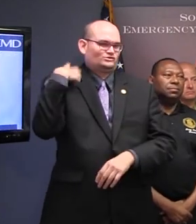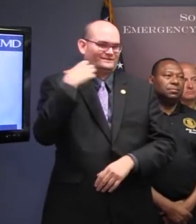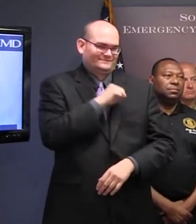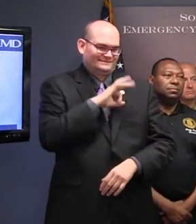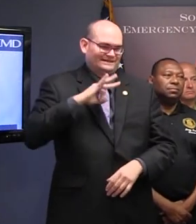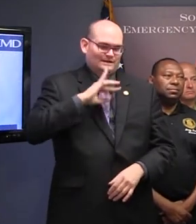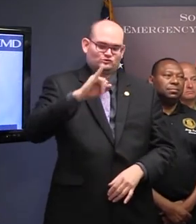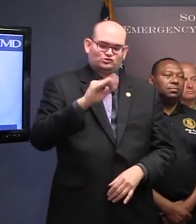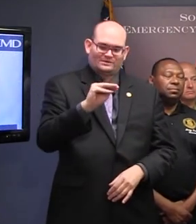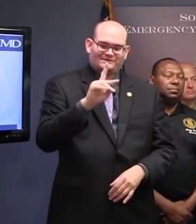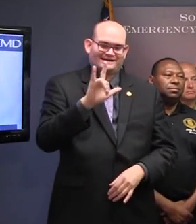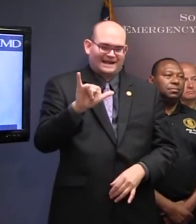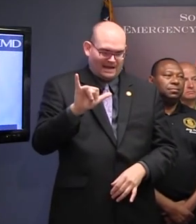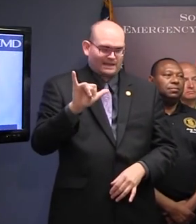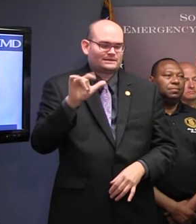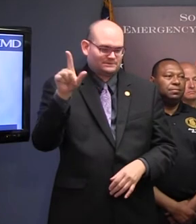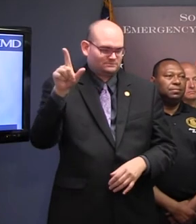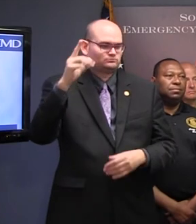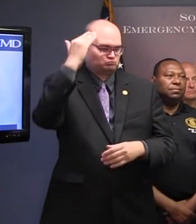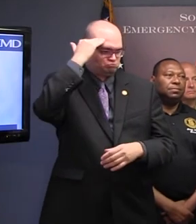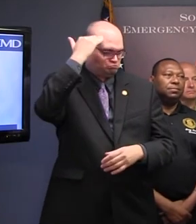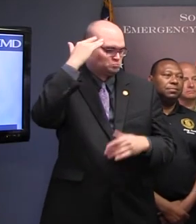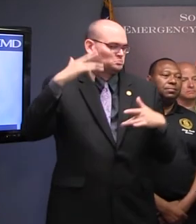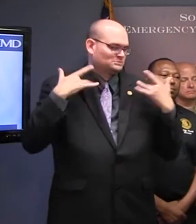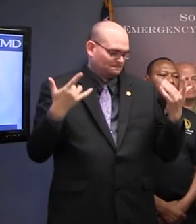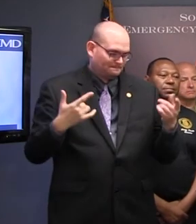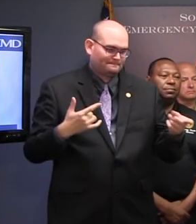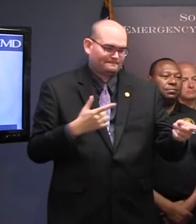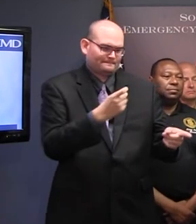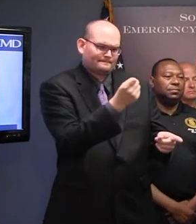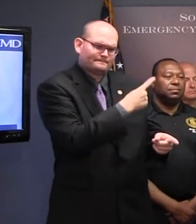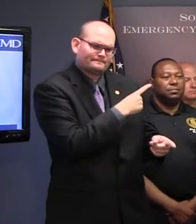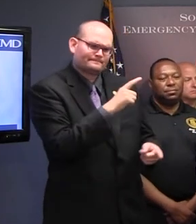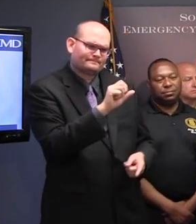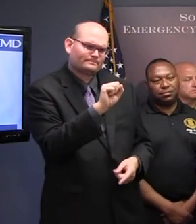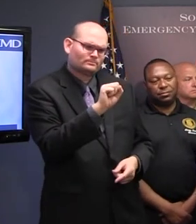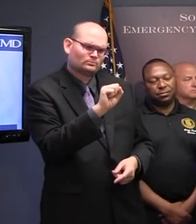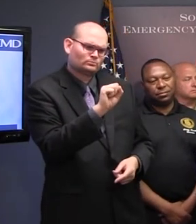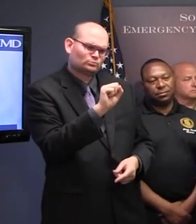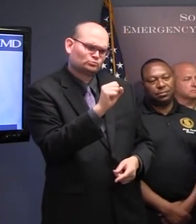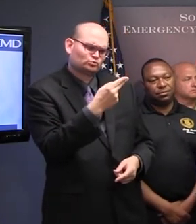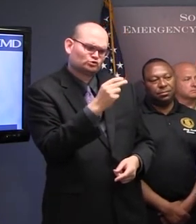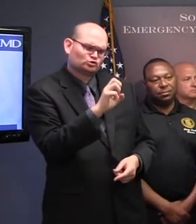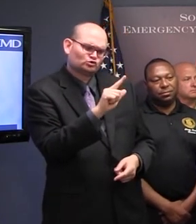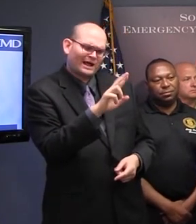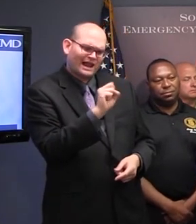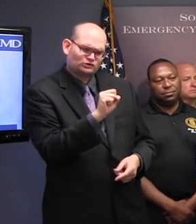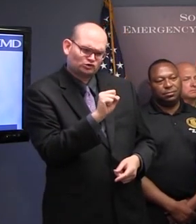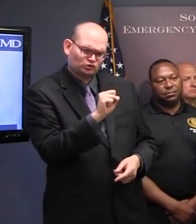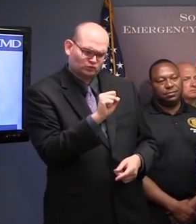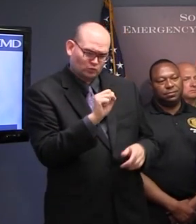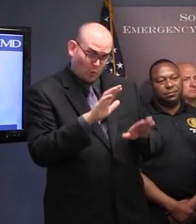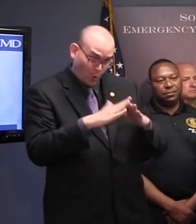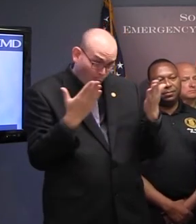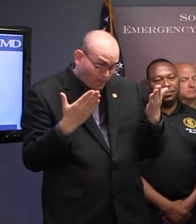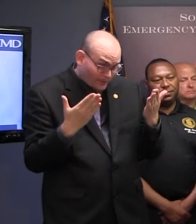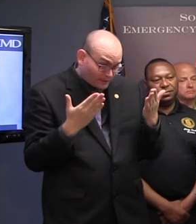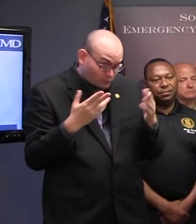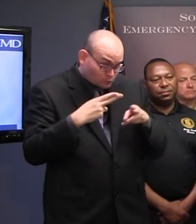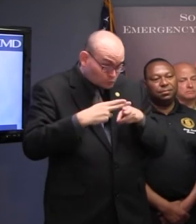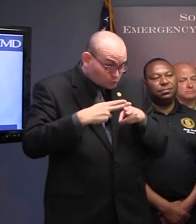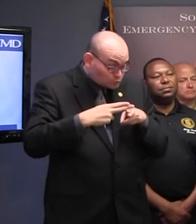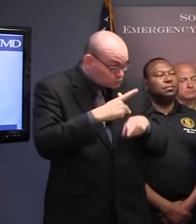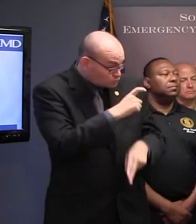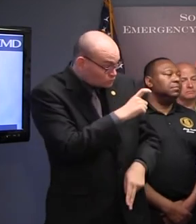rather than commercial? As far as the shelters go, you mentioned that they'll open as soon as any evacuation